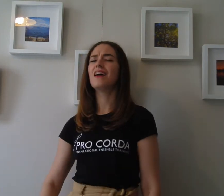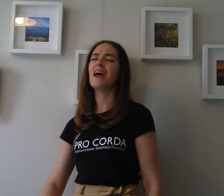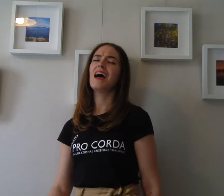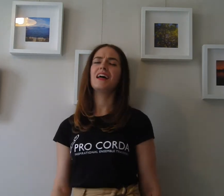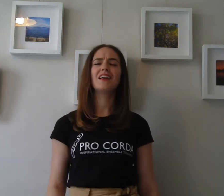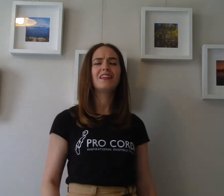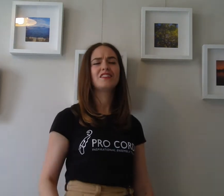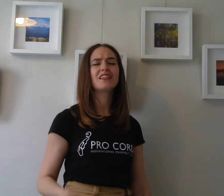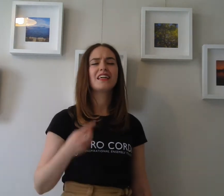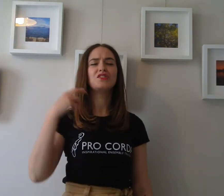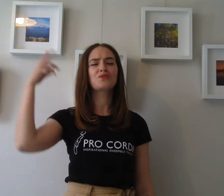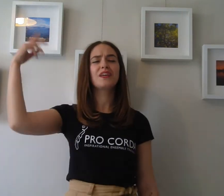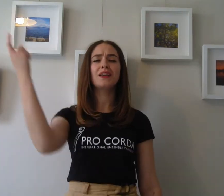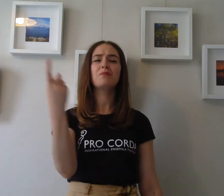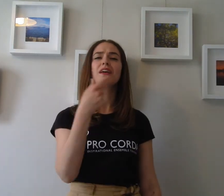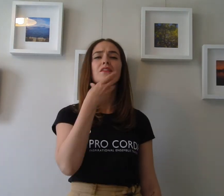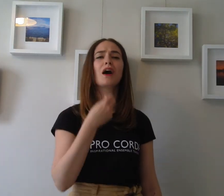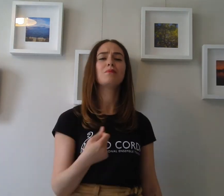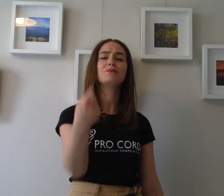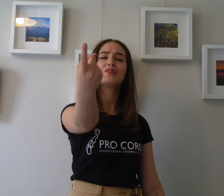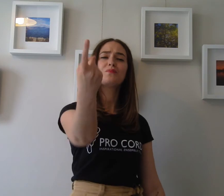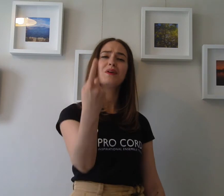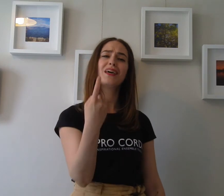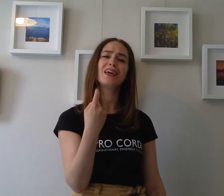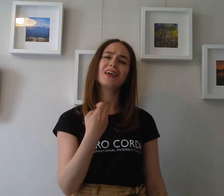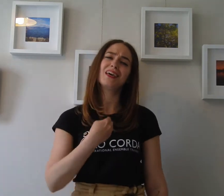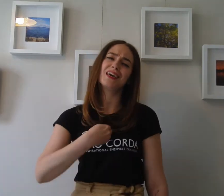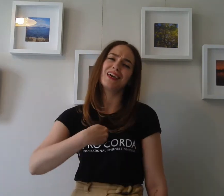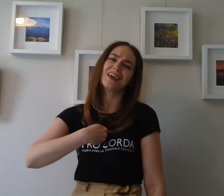And still my dream will come to me.